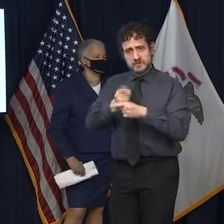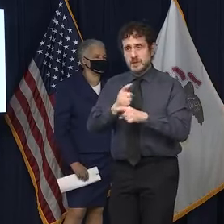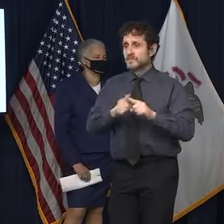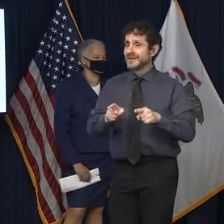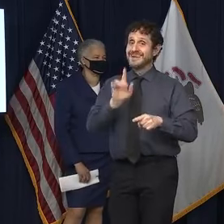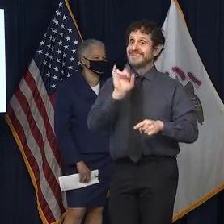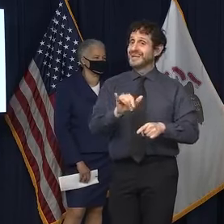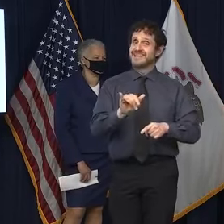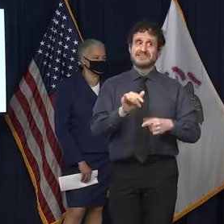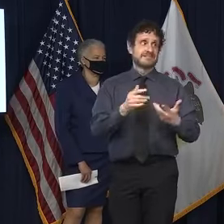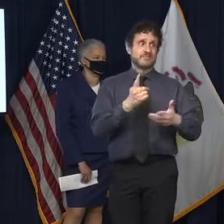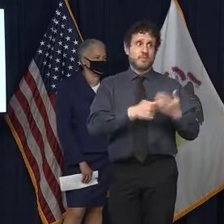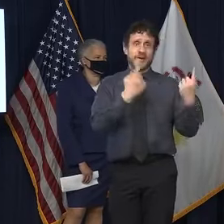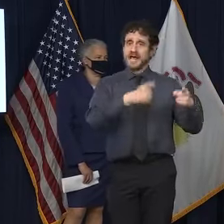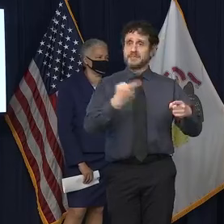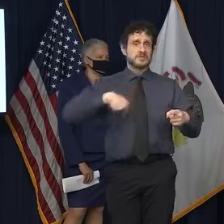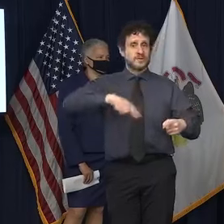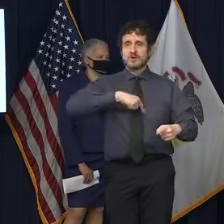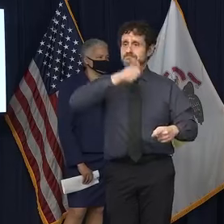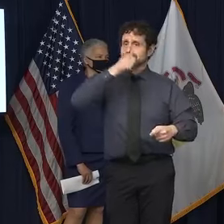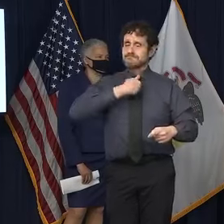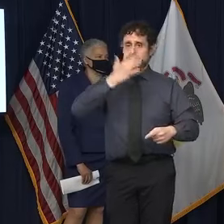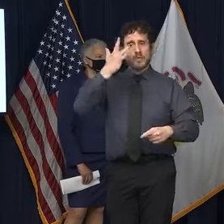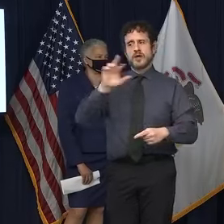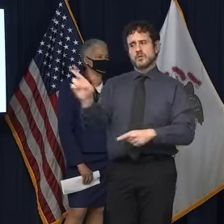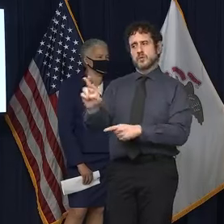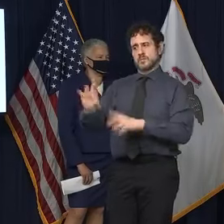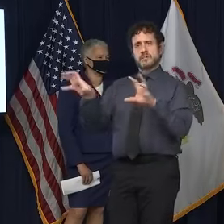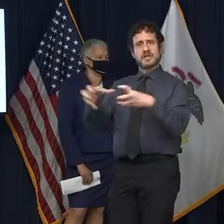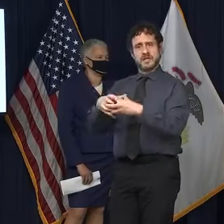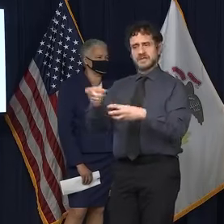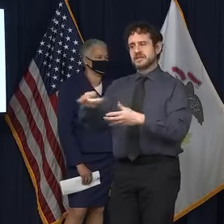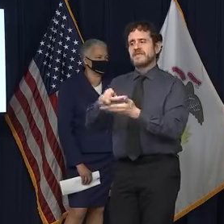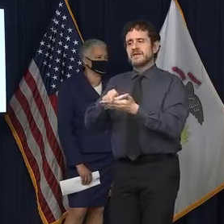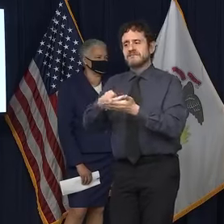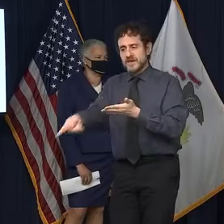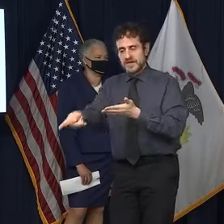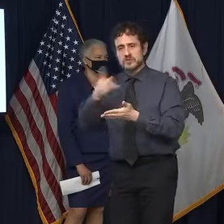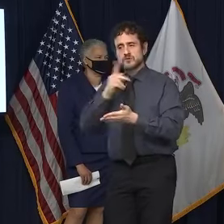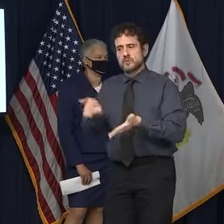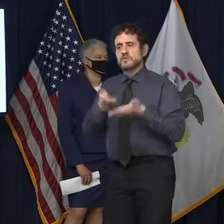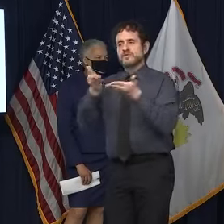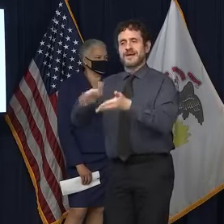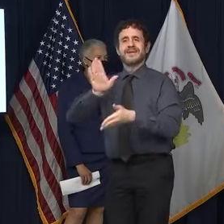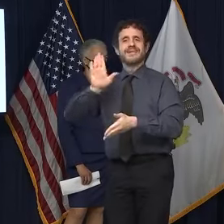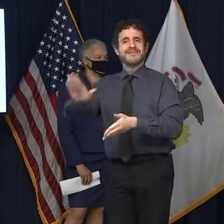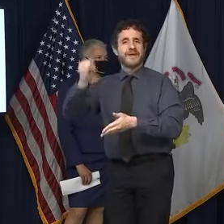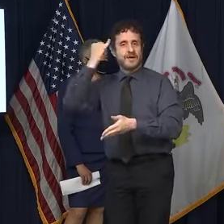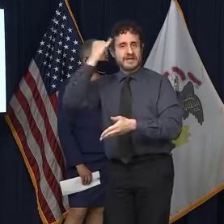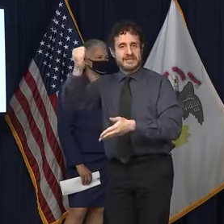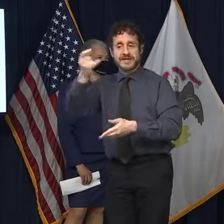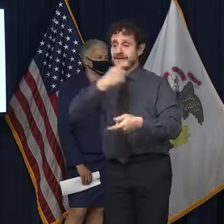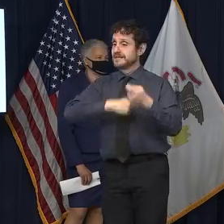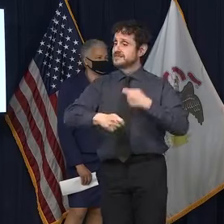consequences that have been brought on by the Republicans failure to have their own plan in lieu of the